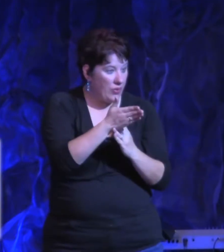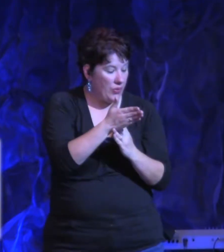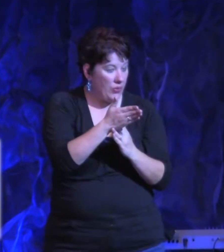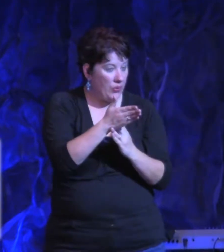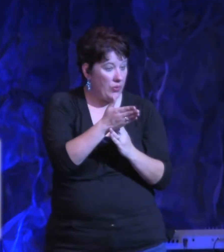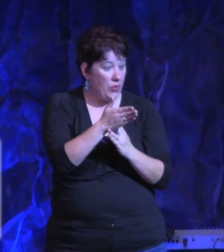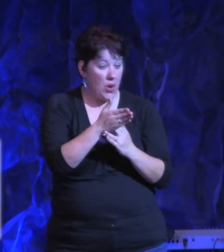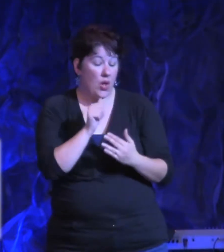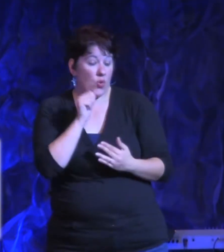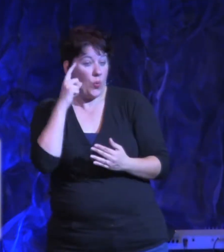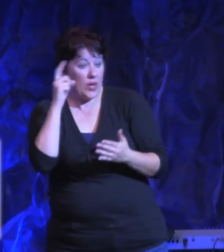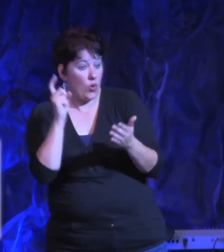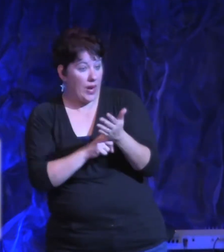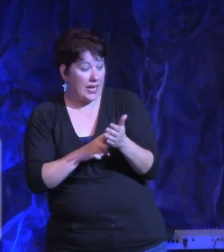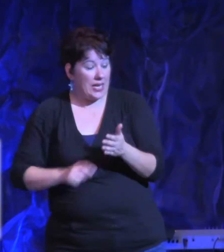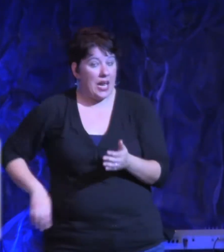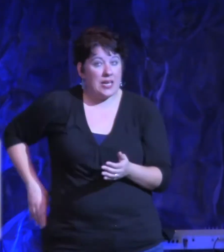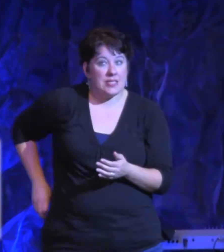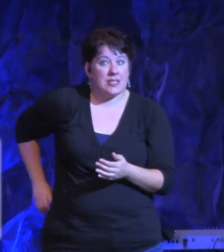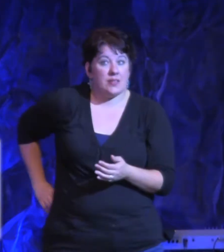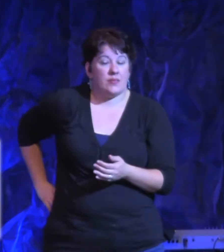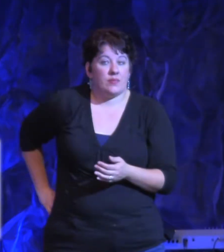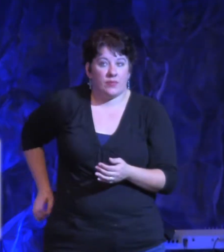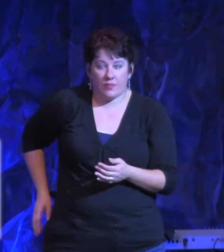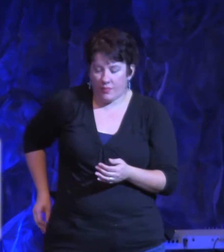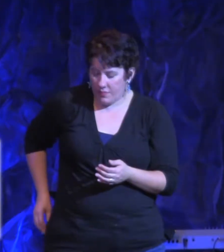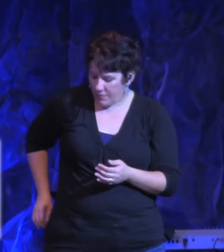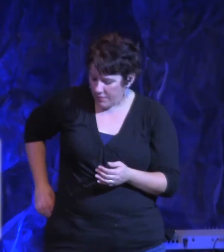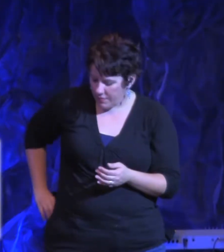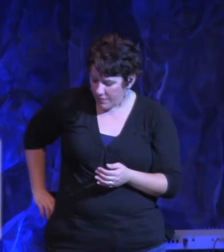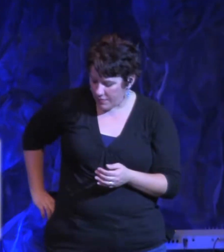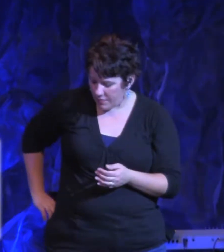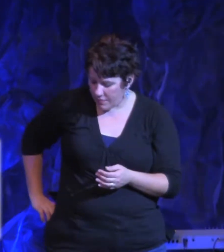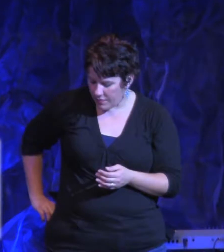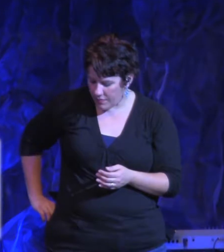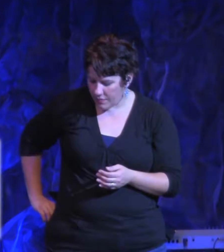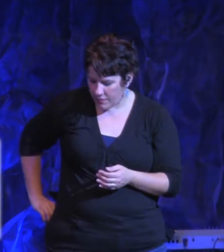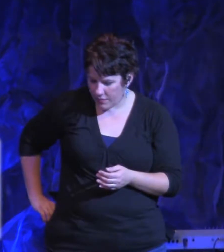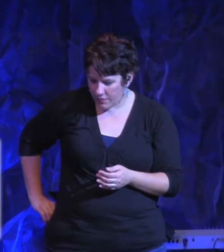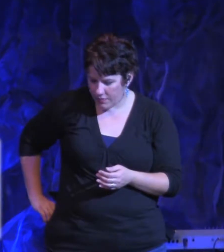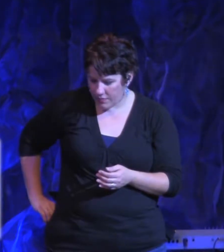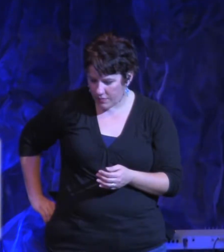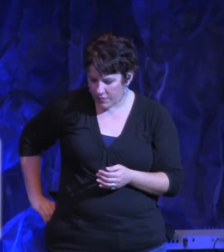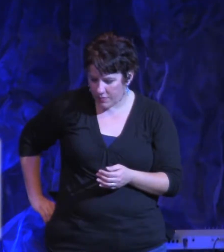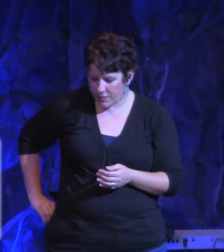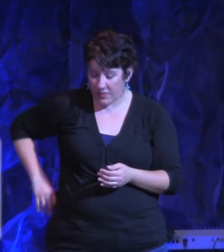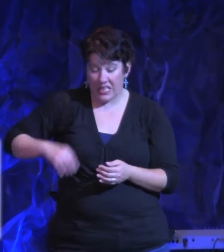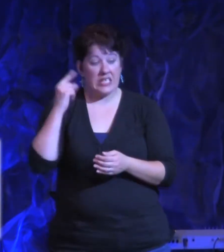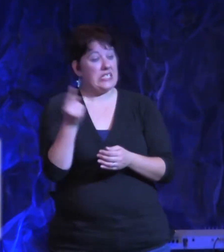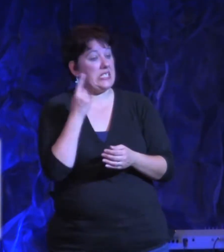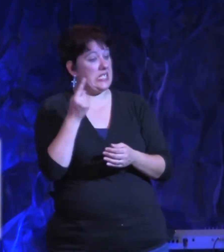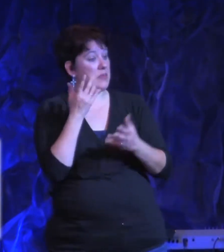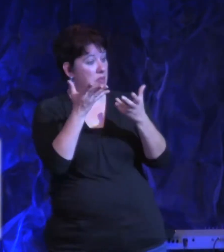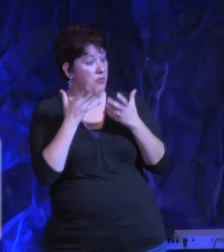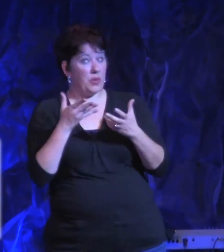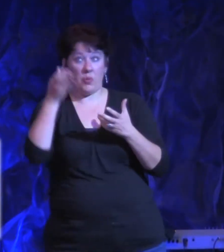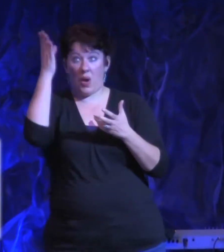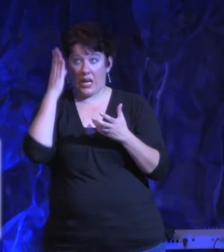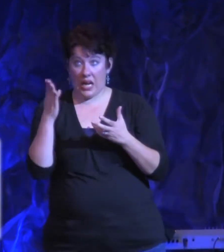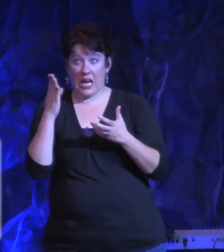desiring God to do a great thing. And all the while, there's a barrier standing in our way. And in the Old Testament, in the book of Micah,